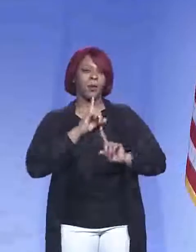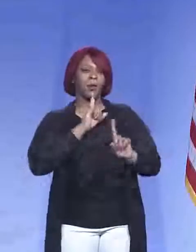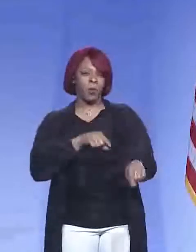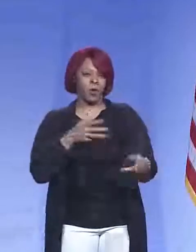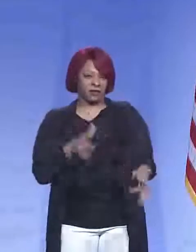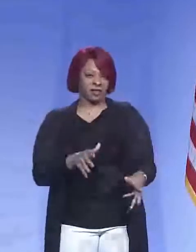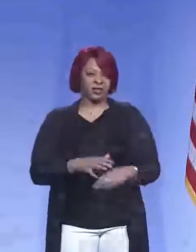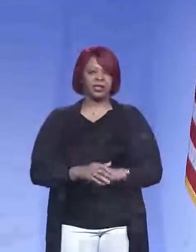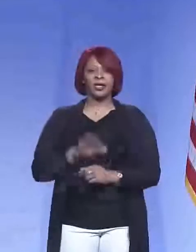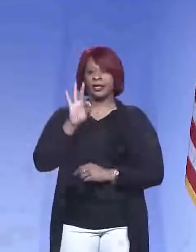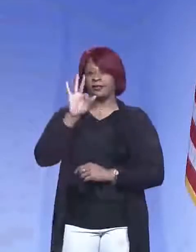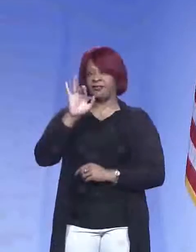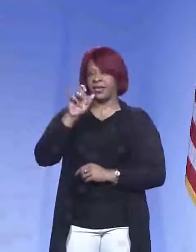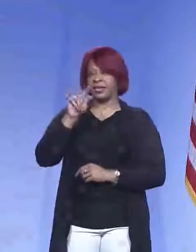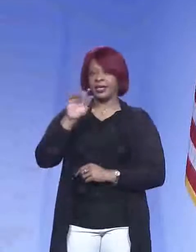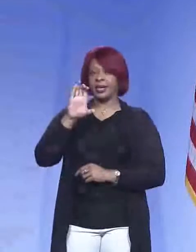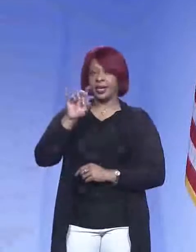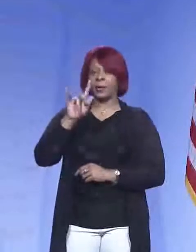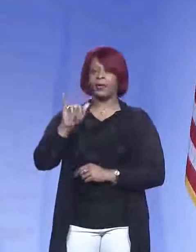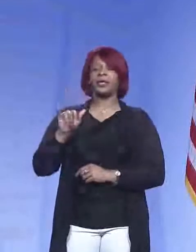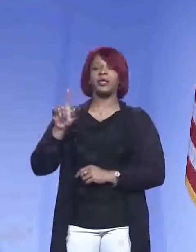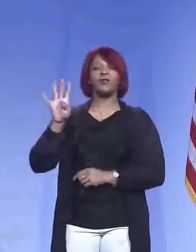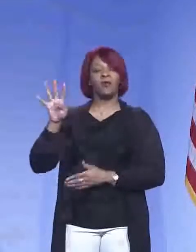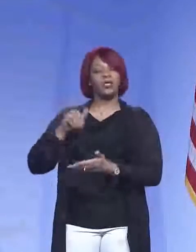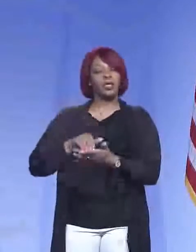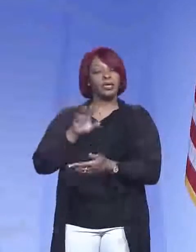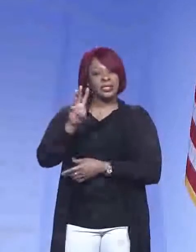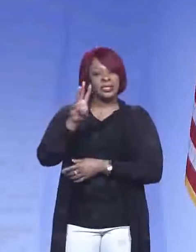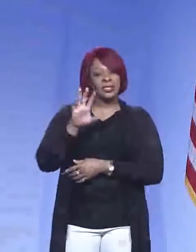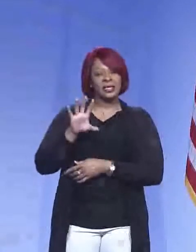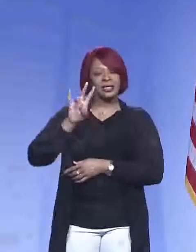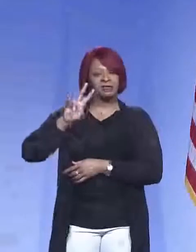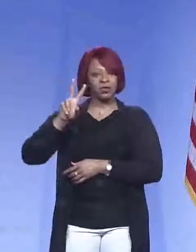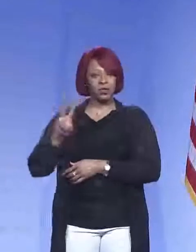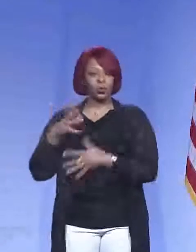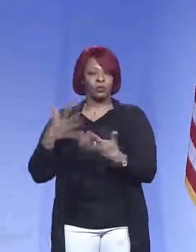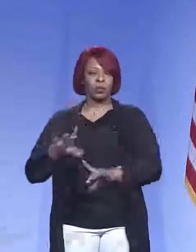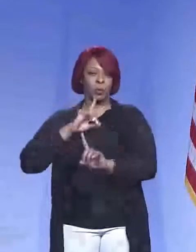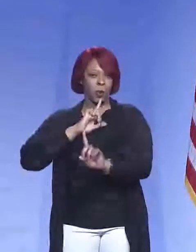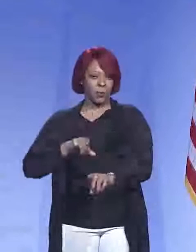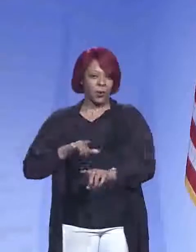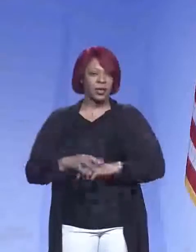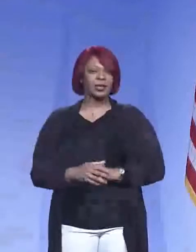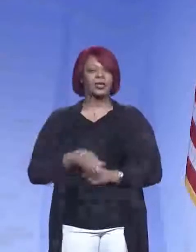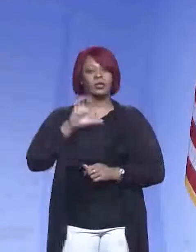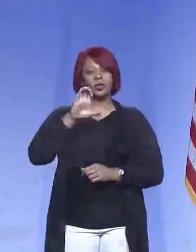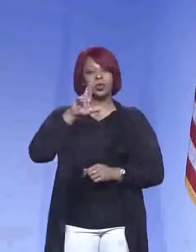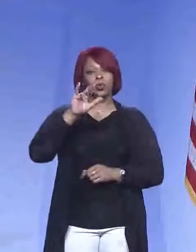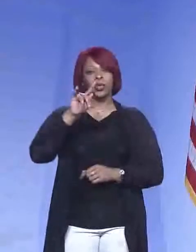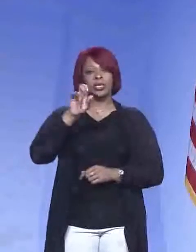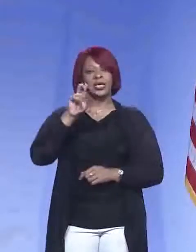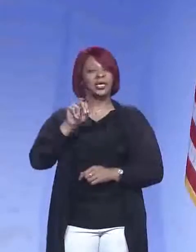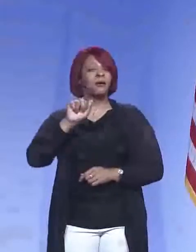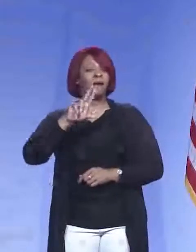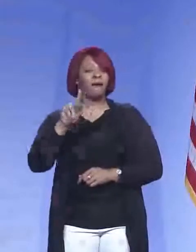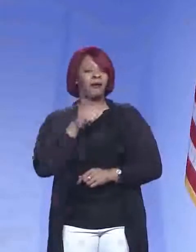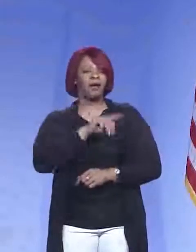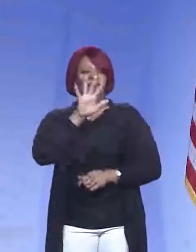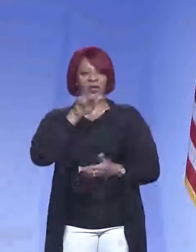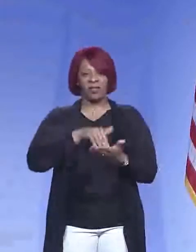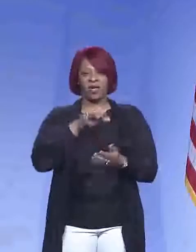in Fayette County, Tennessee, we've had 4,672 cases reported in Crittenden County, Arkansas, 5